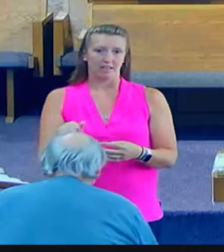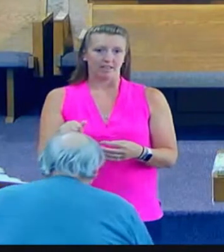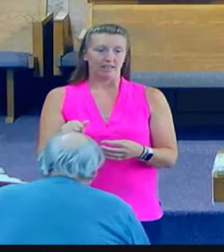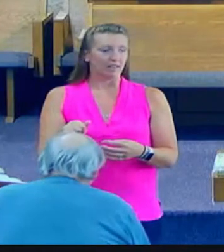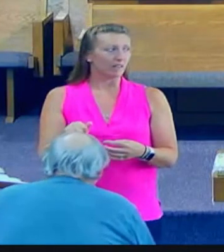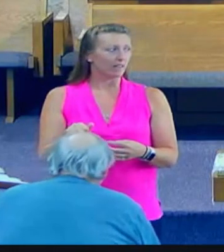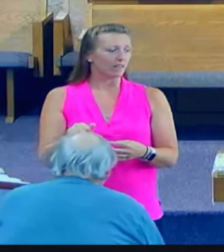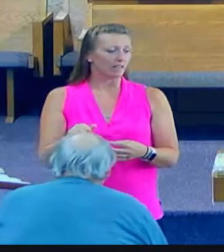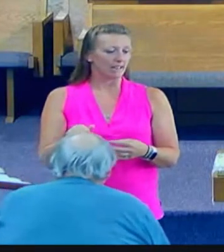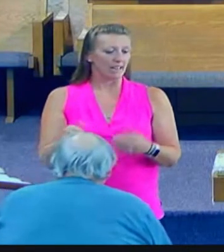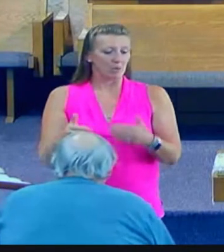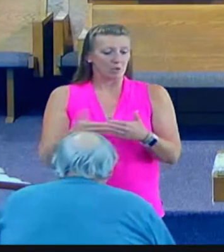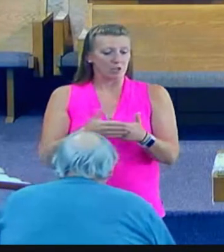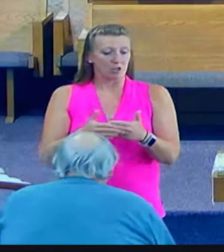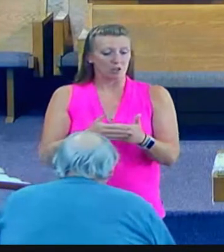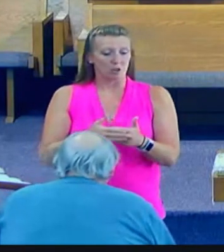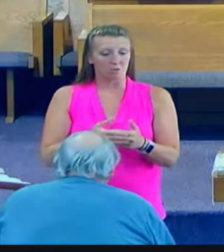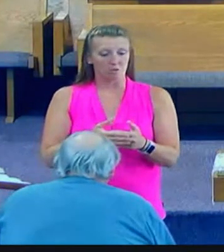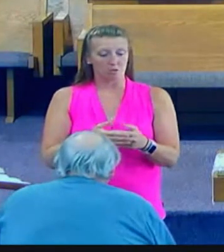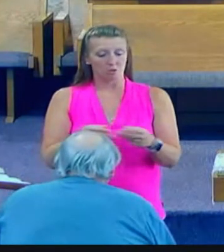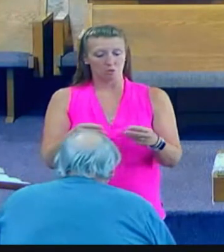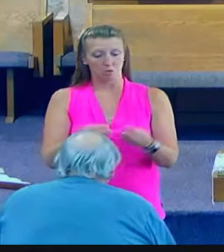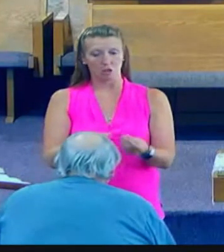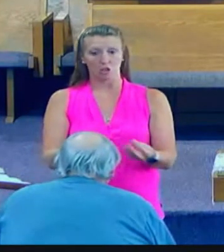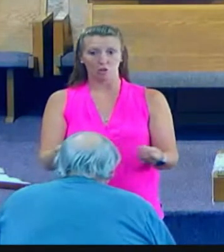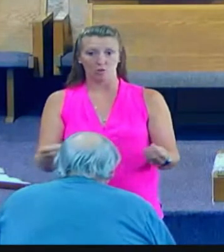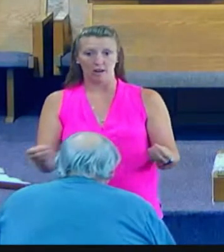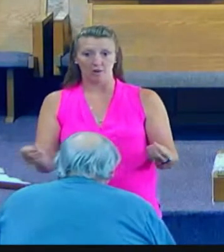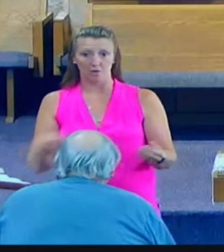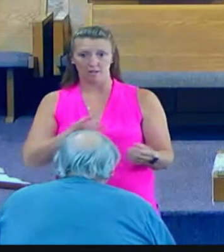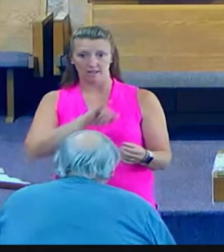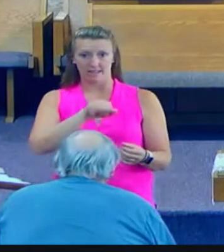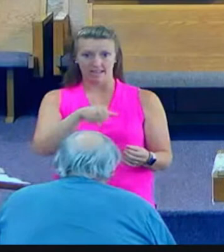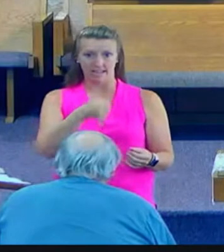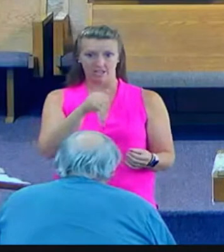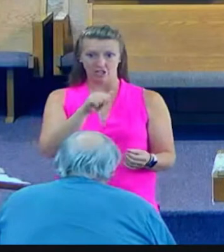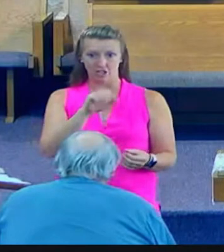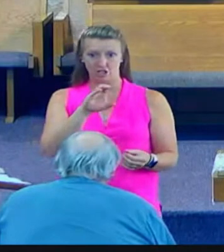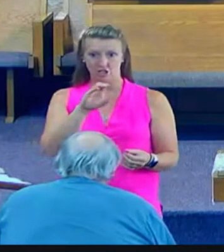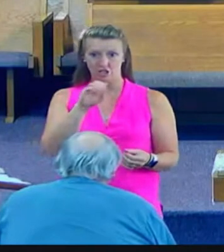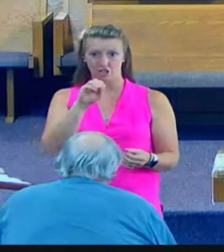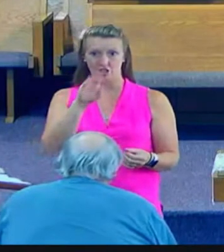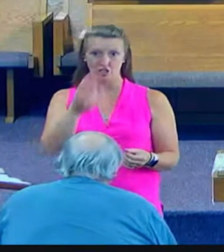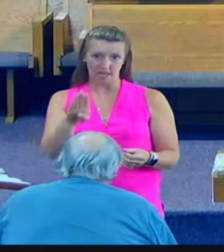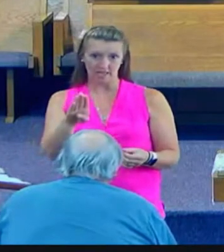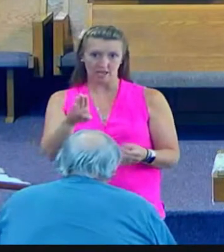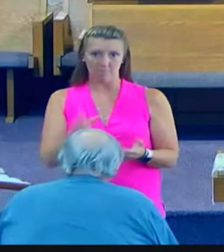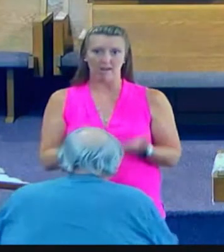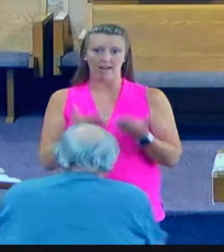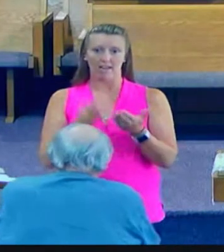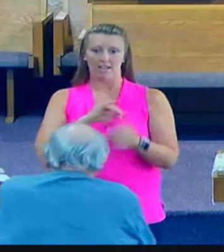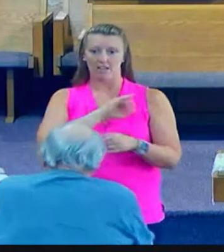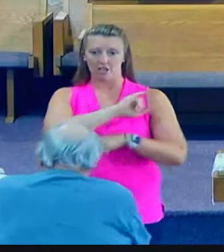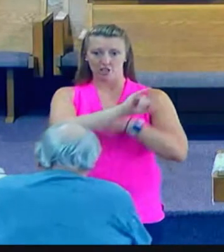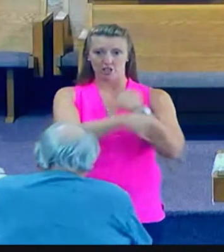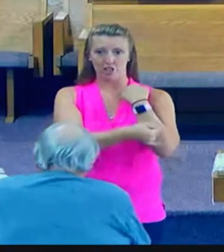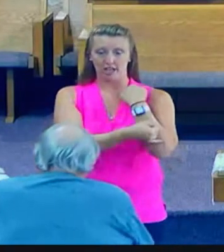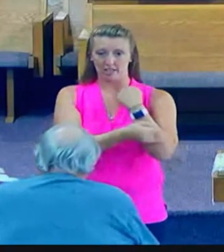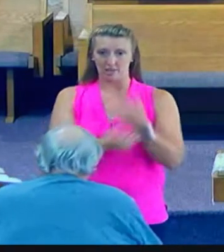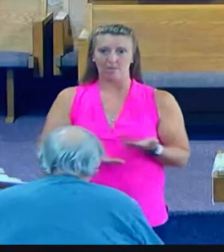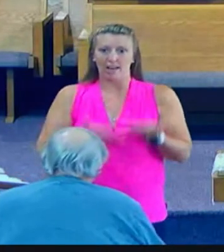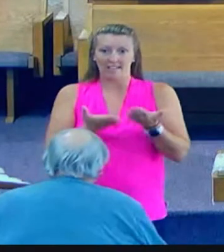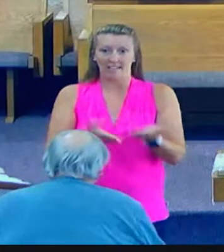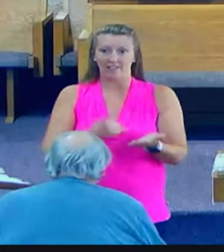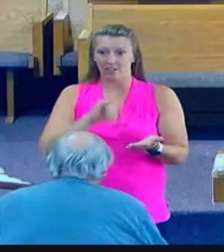ground that Jacob had given his son Joseph. And Jacob's well was there. And Jesus, therefore, being wearied